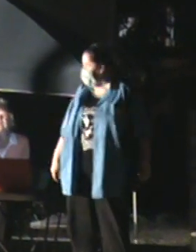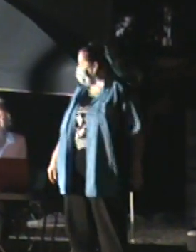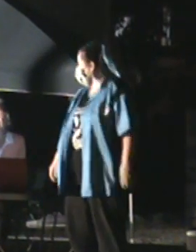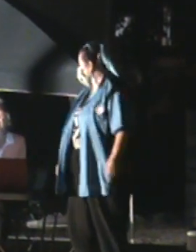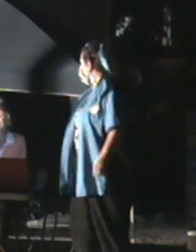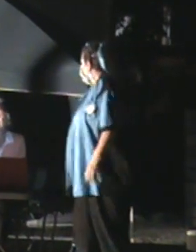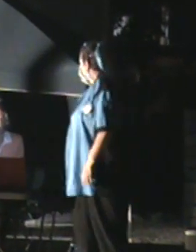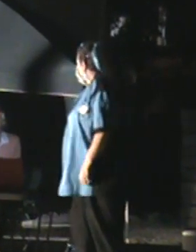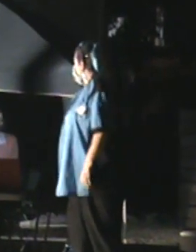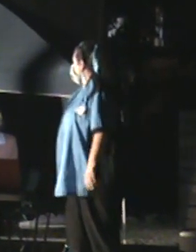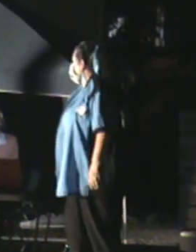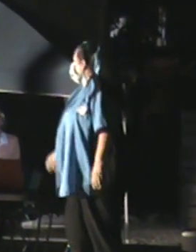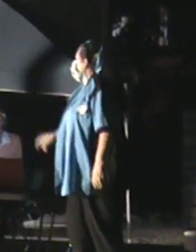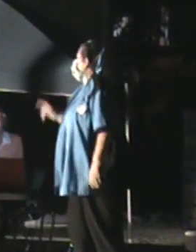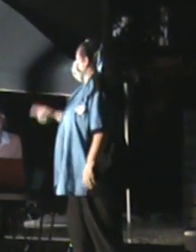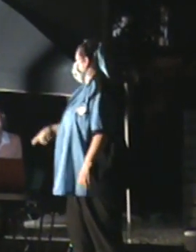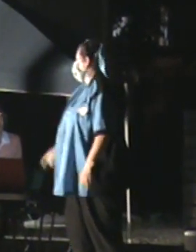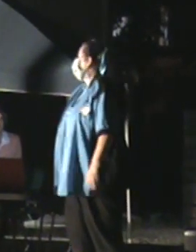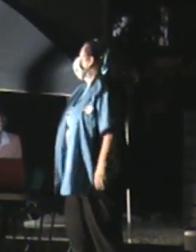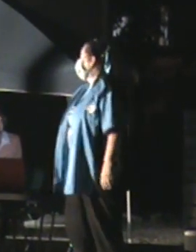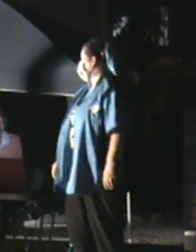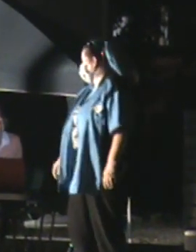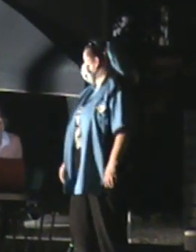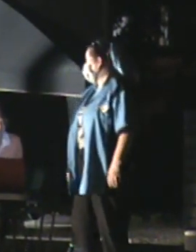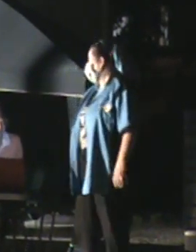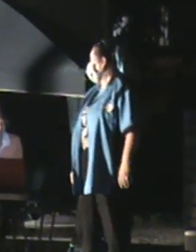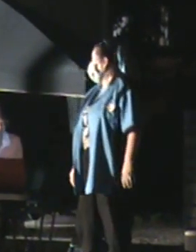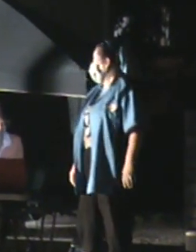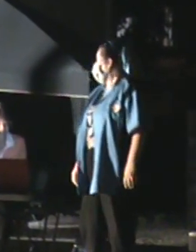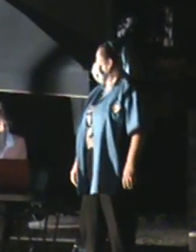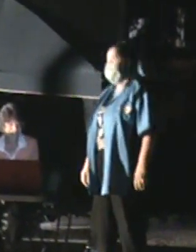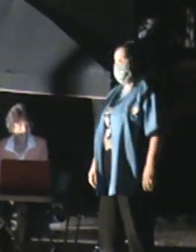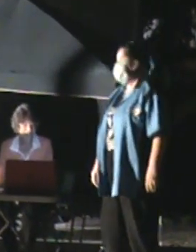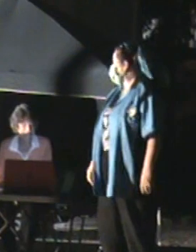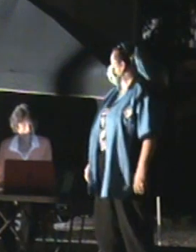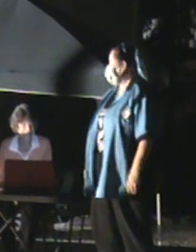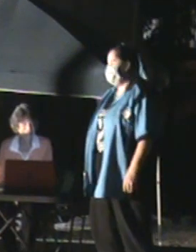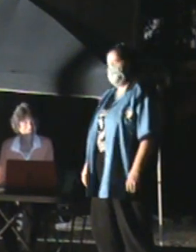It's the only song, the only movie that he did not sing in the movie.